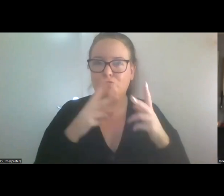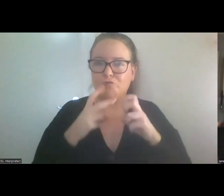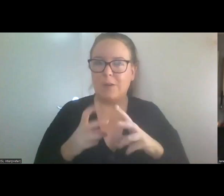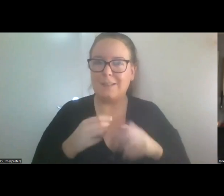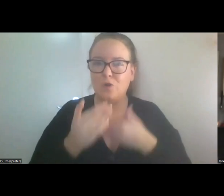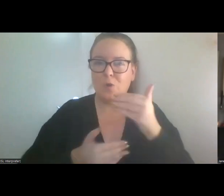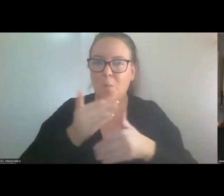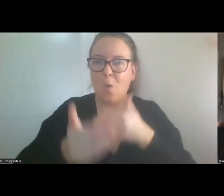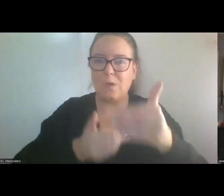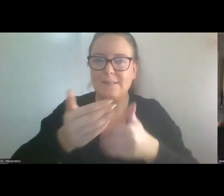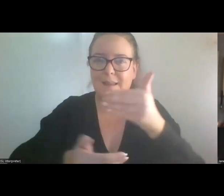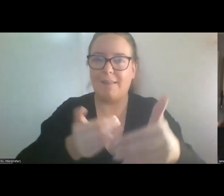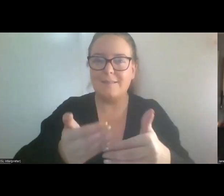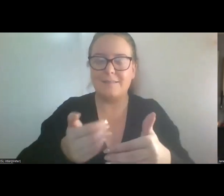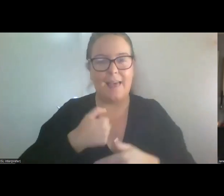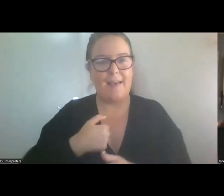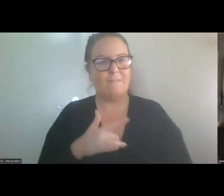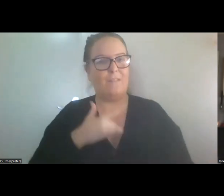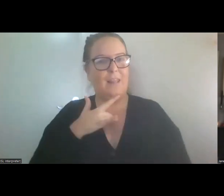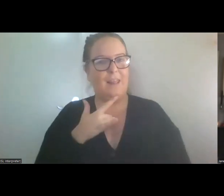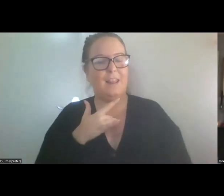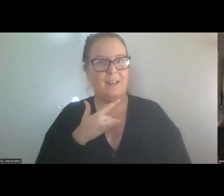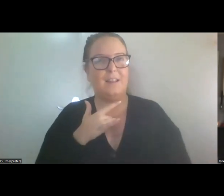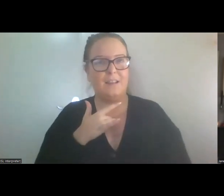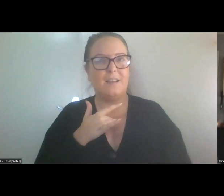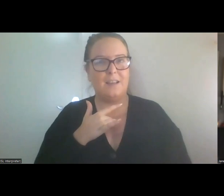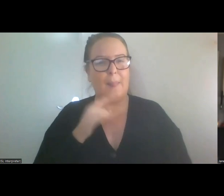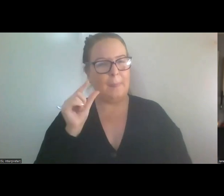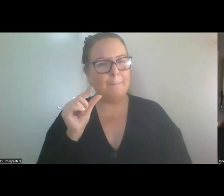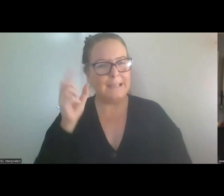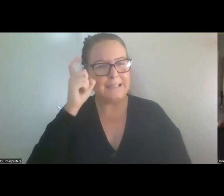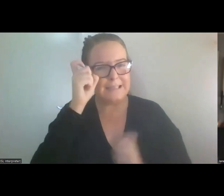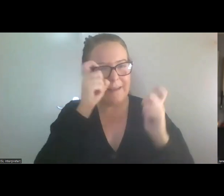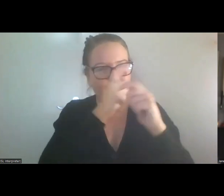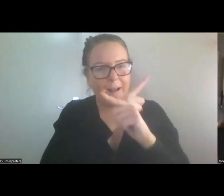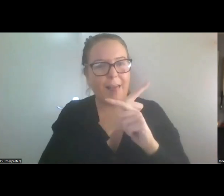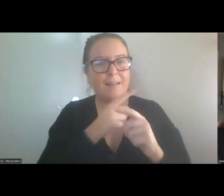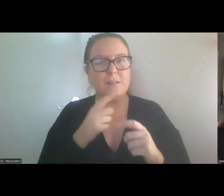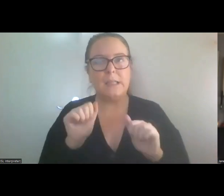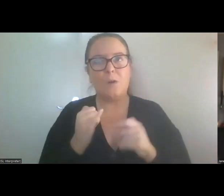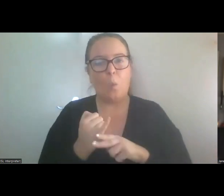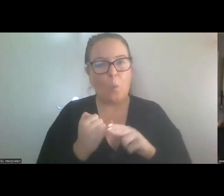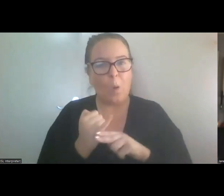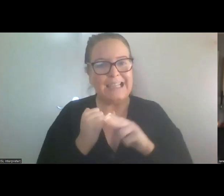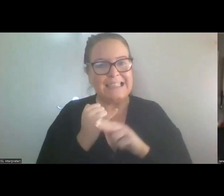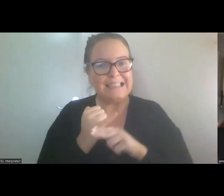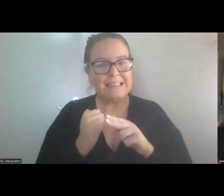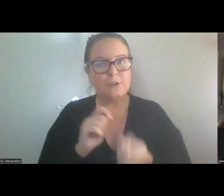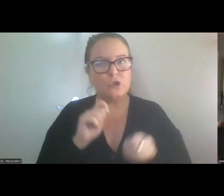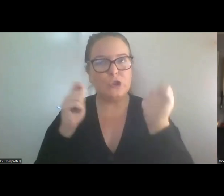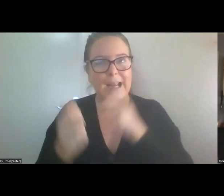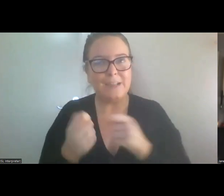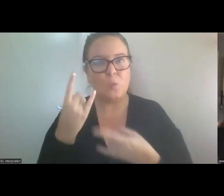I think, you know, it can be a little bit difficult when we're waiting for change to happen because, you know,